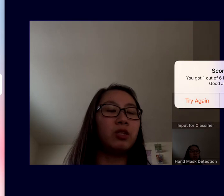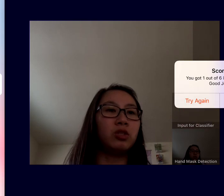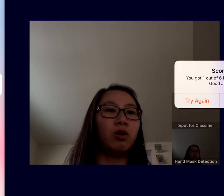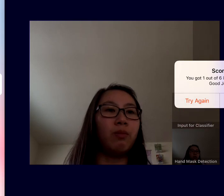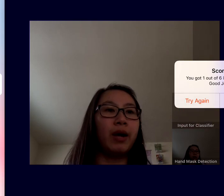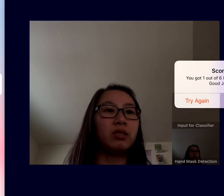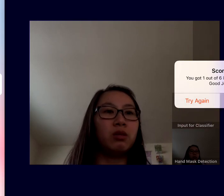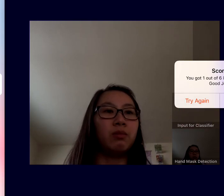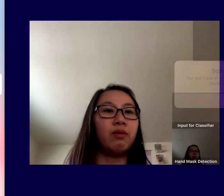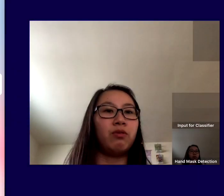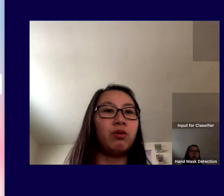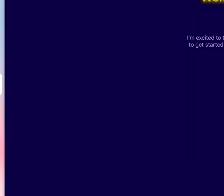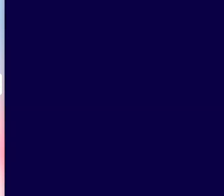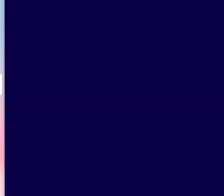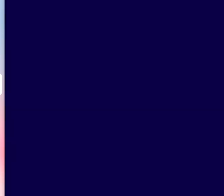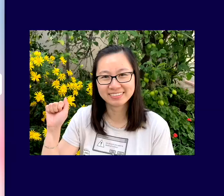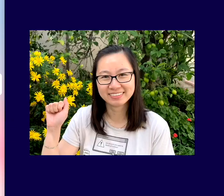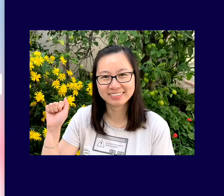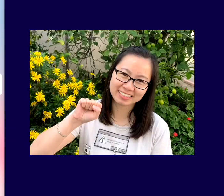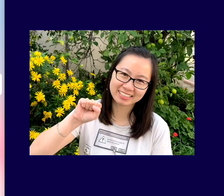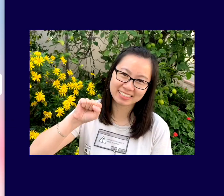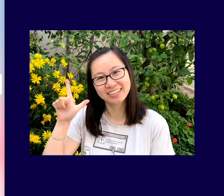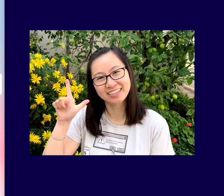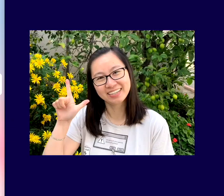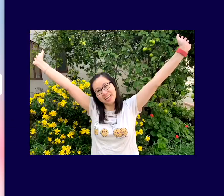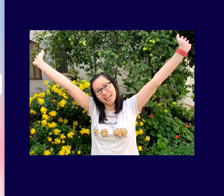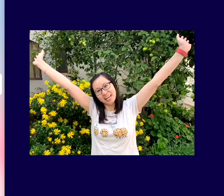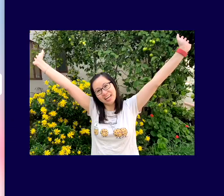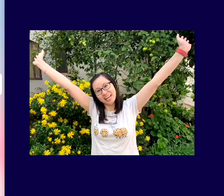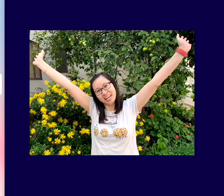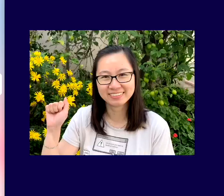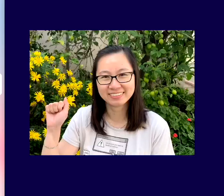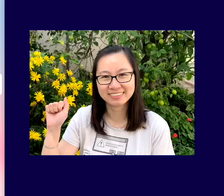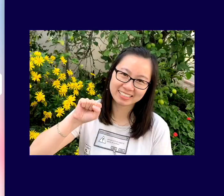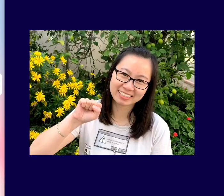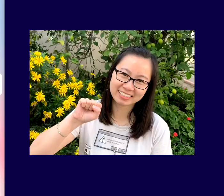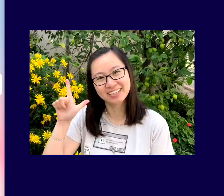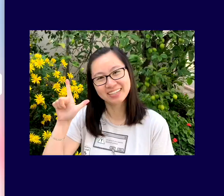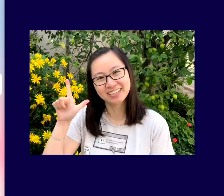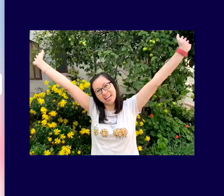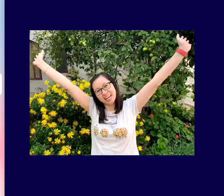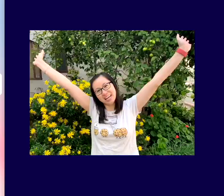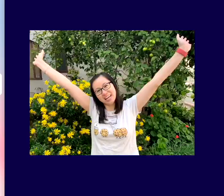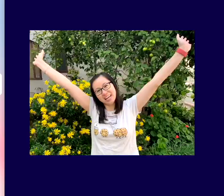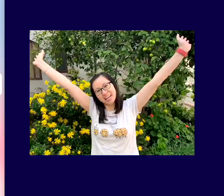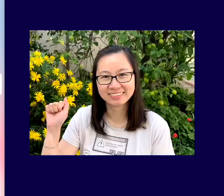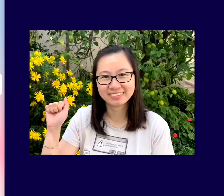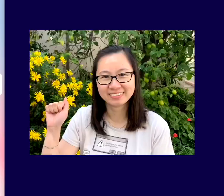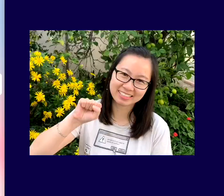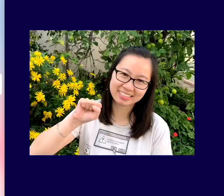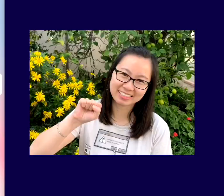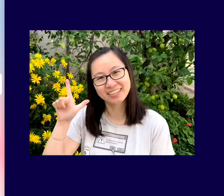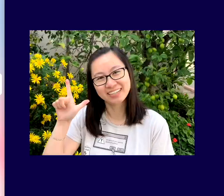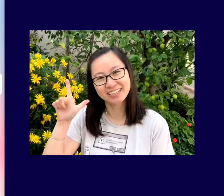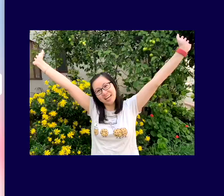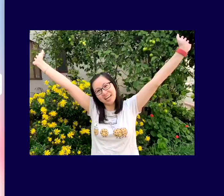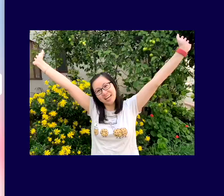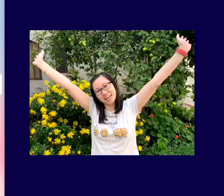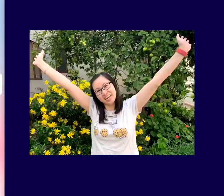can just go back to the main view. And that's the extent of this app and thank you very much for watching and I hope